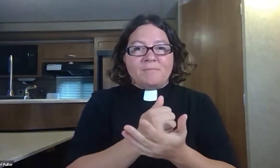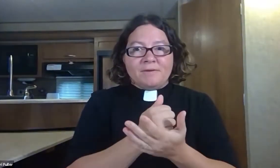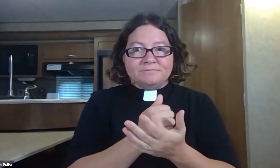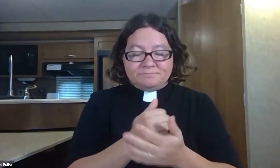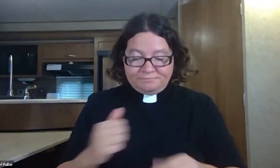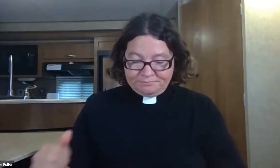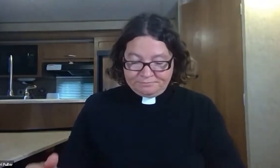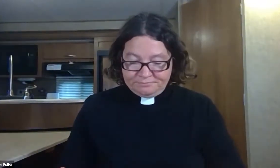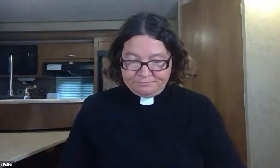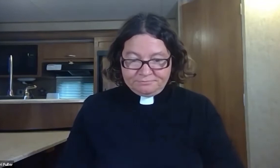Amen.